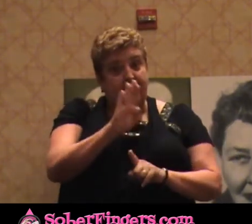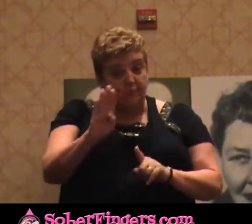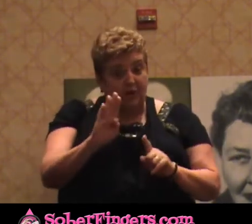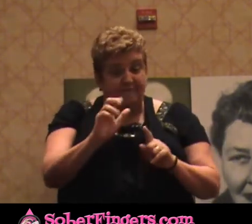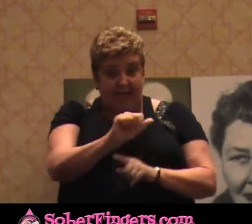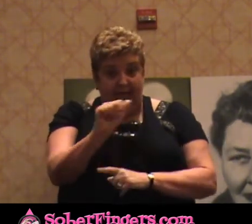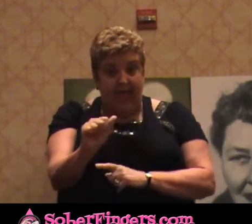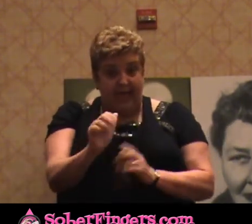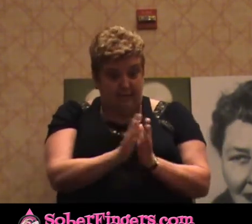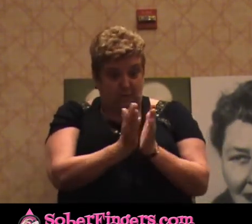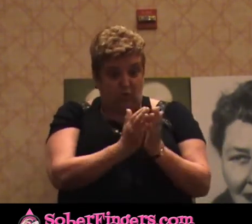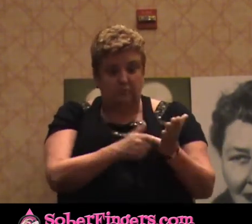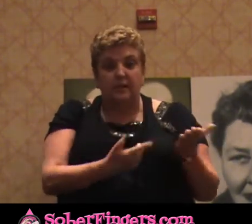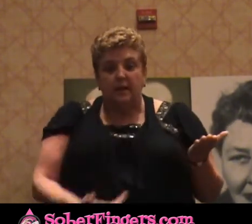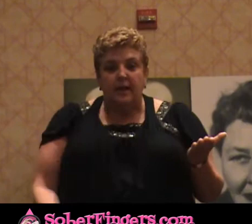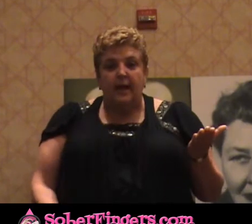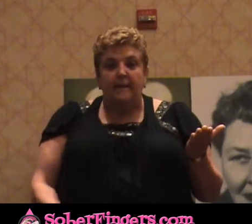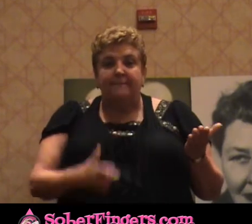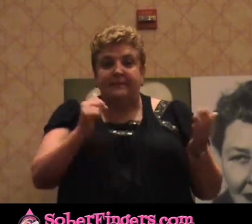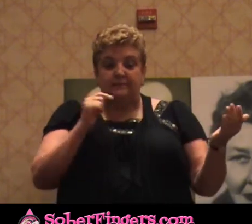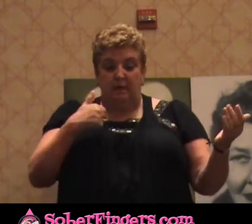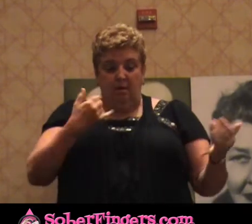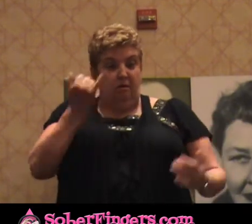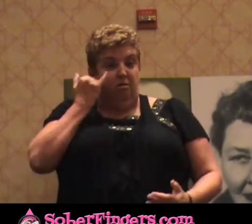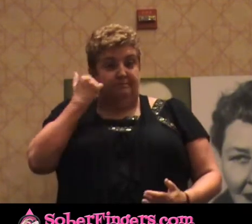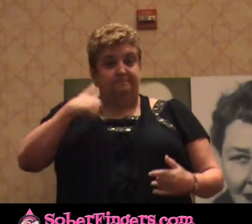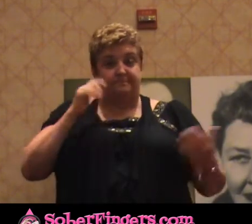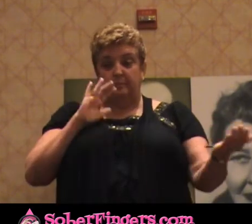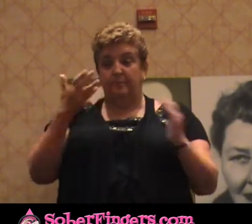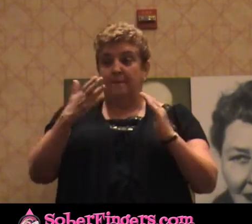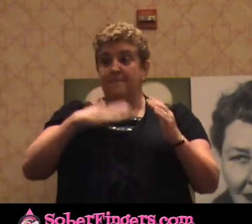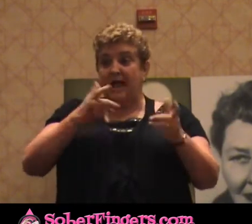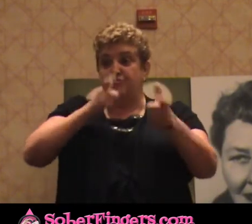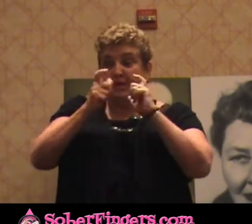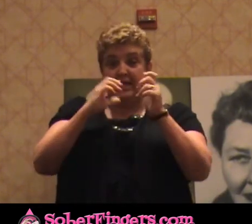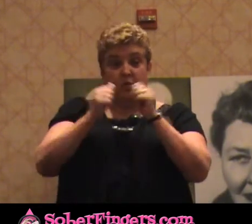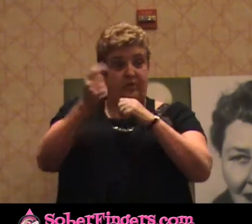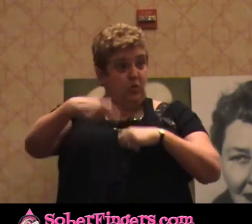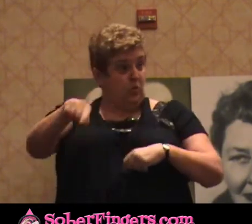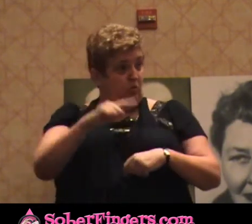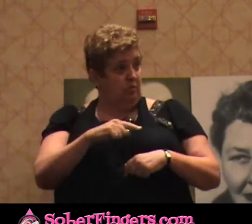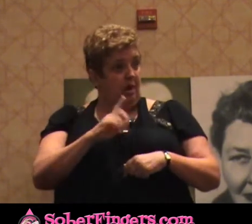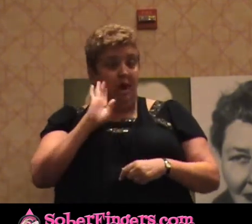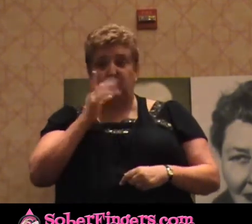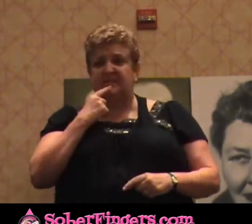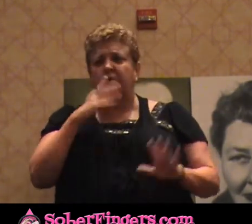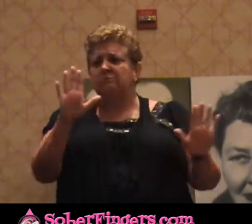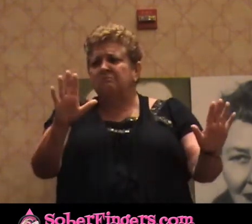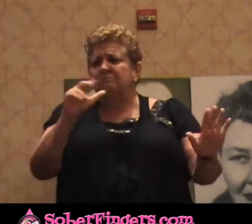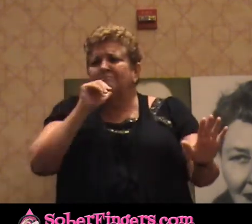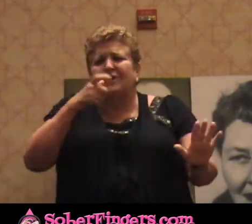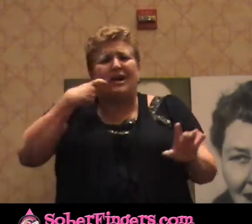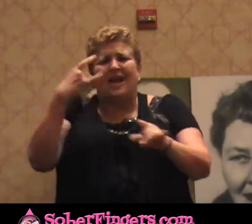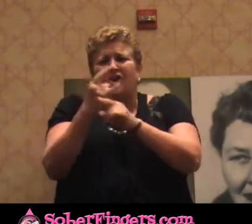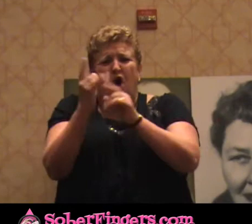Because if I was to compare my drinking with yours, I would tell you that I'm not an alcoholic. Because it has nothing to do with the quality.